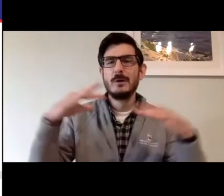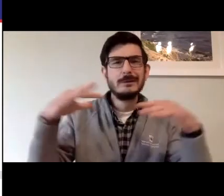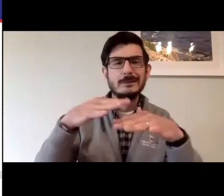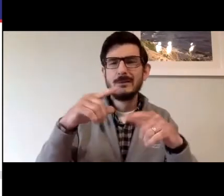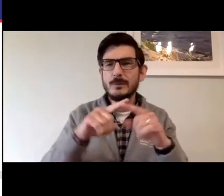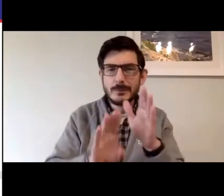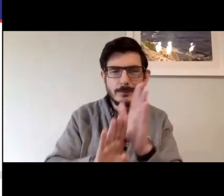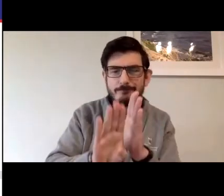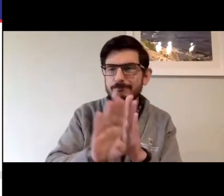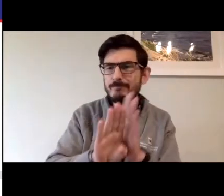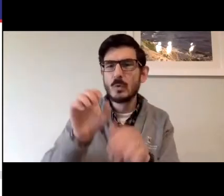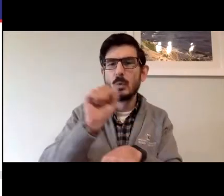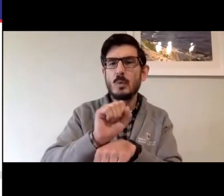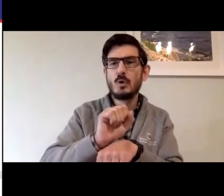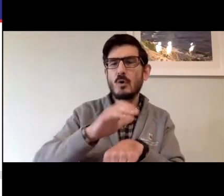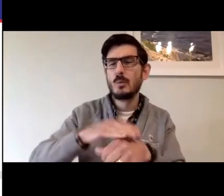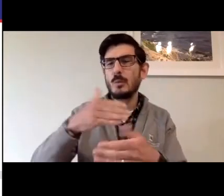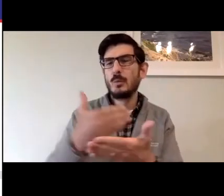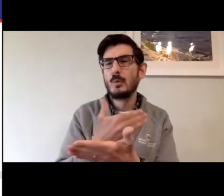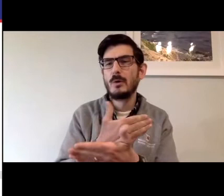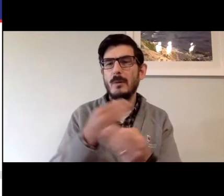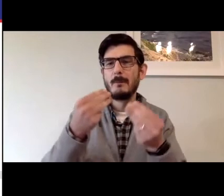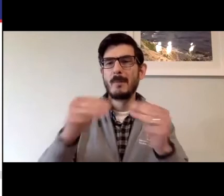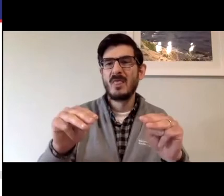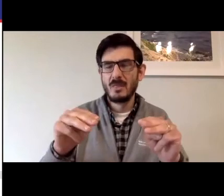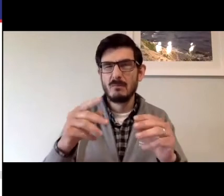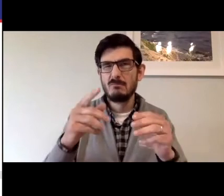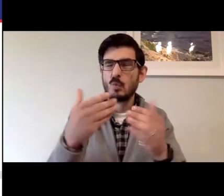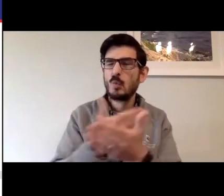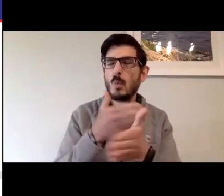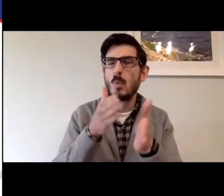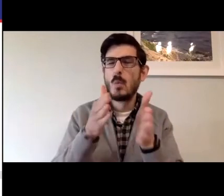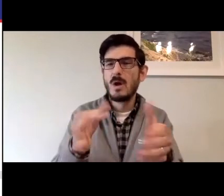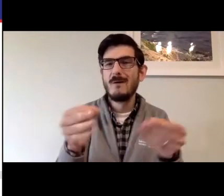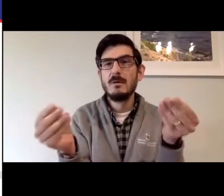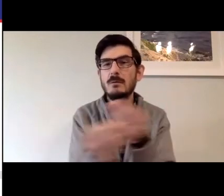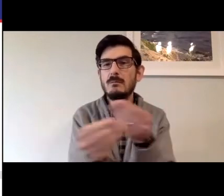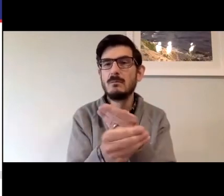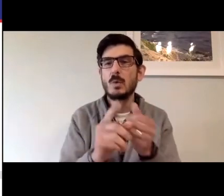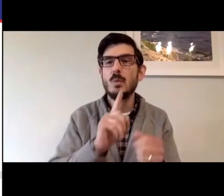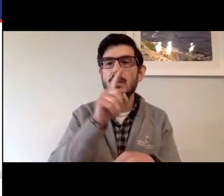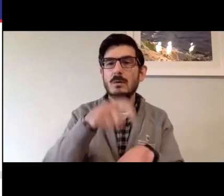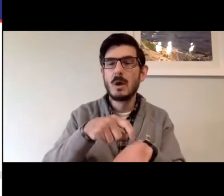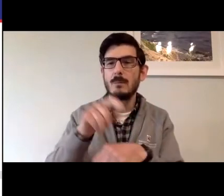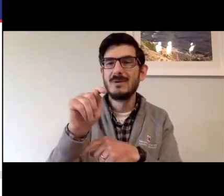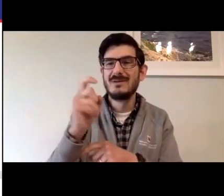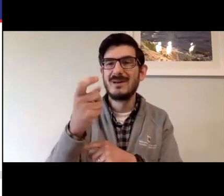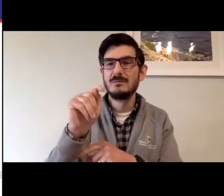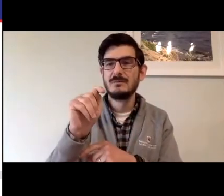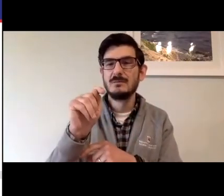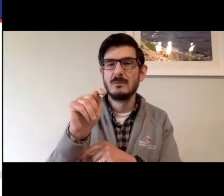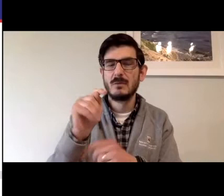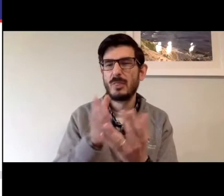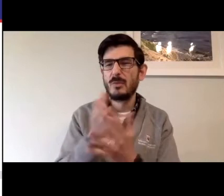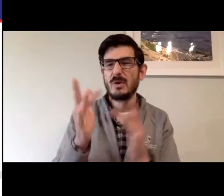researchers from all over the world devoted their combined attention to getting a new method in